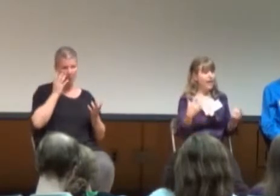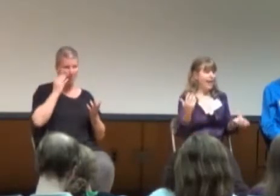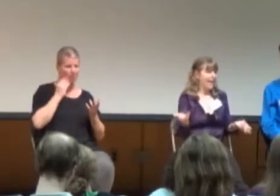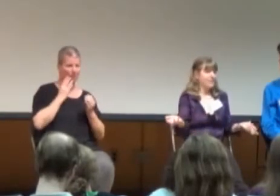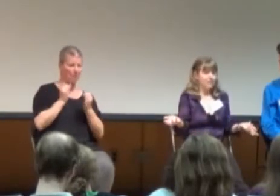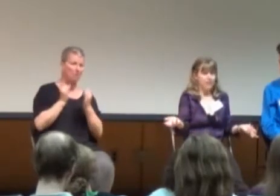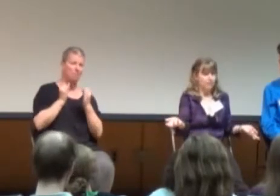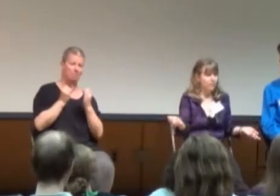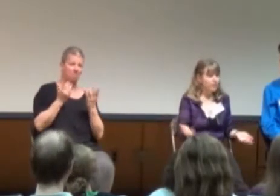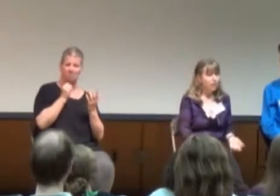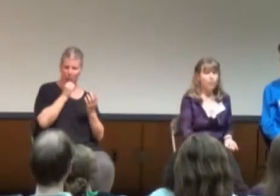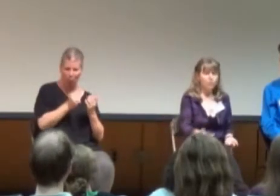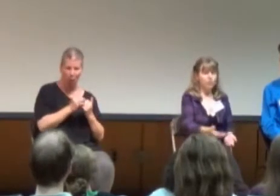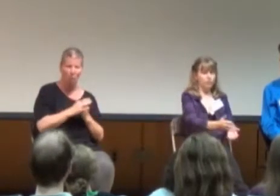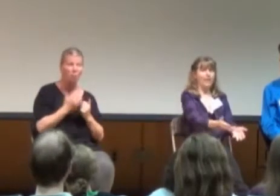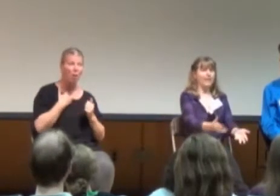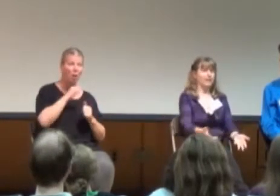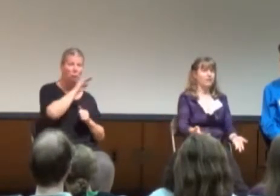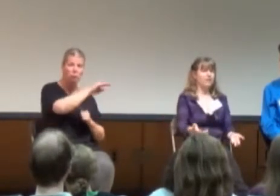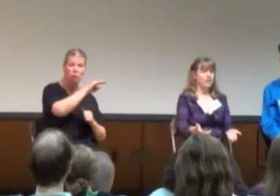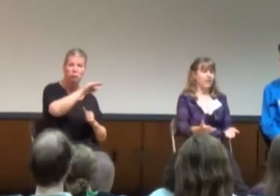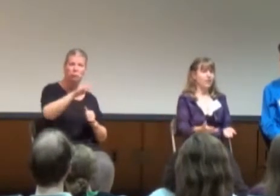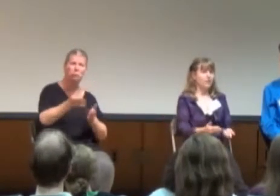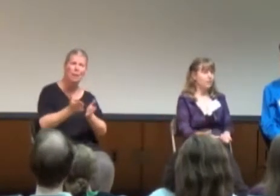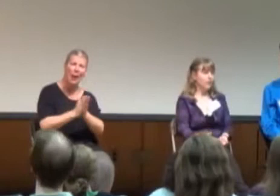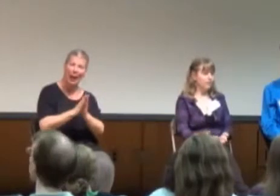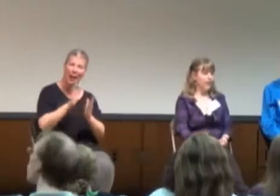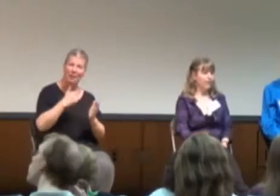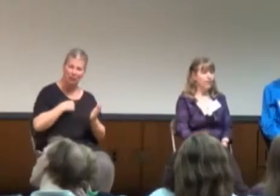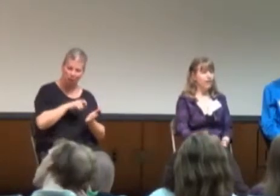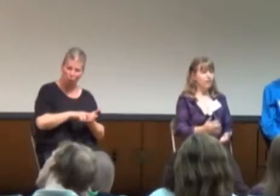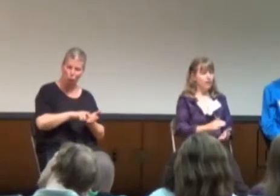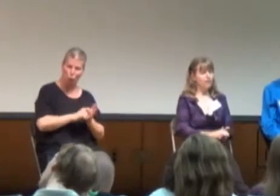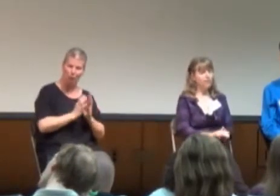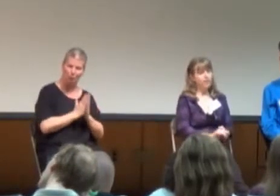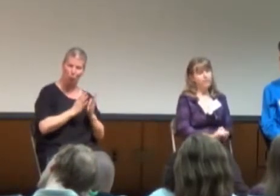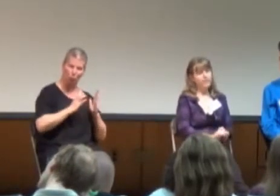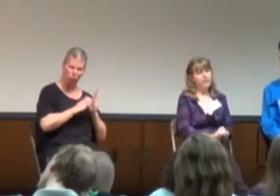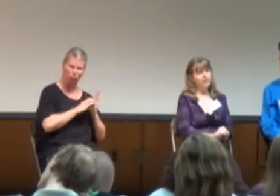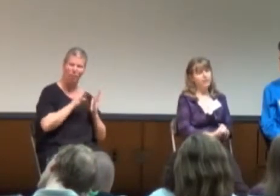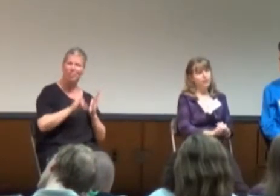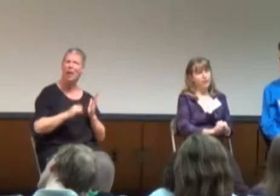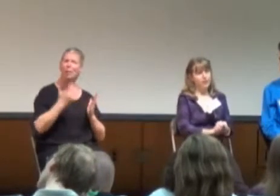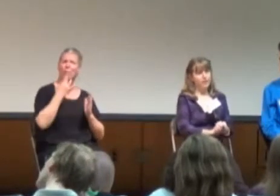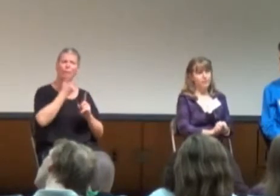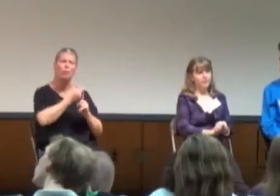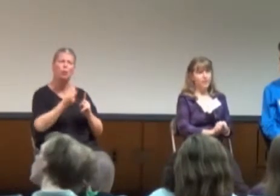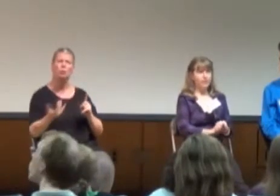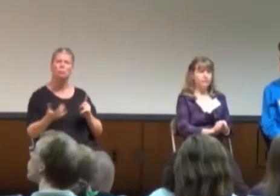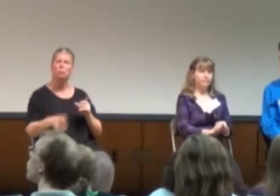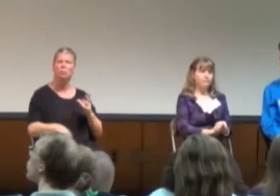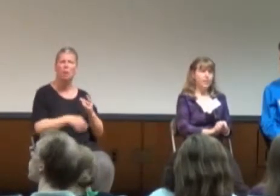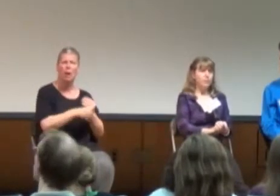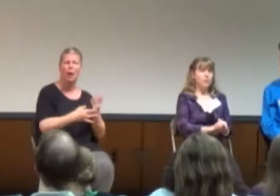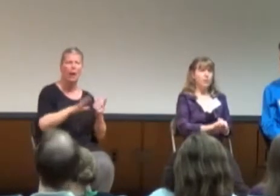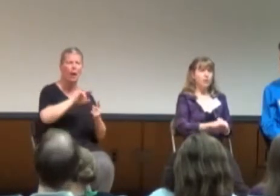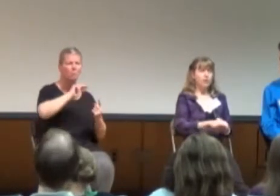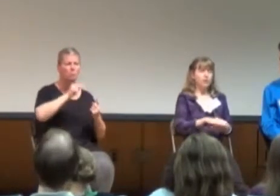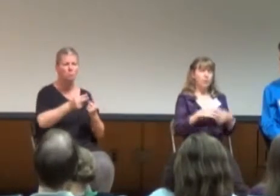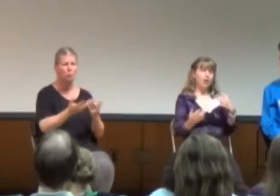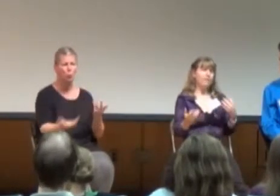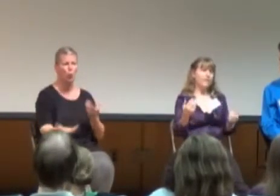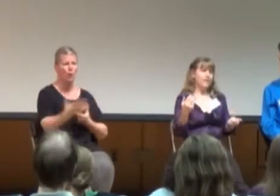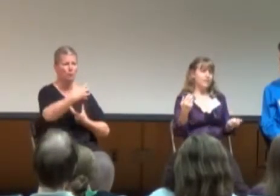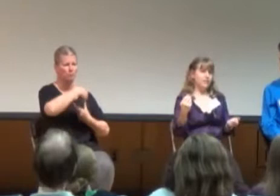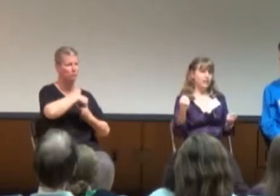are. So, I asked them, what would you like this section to be about? And a lot of them have said, more